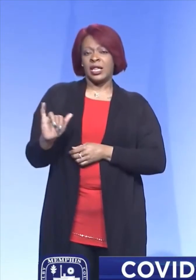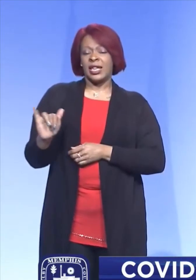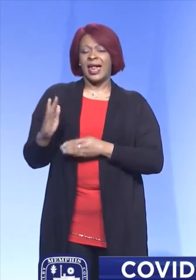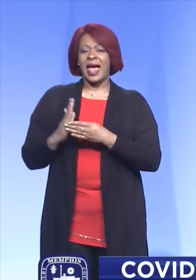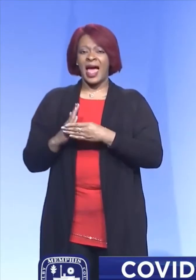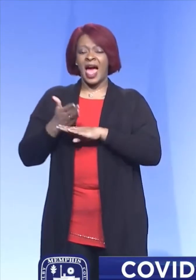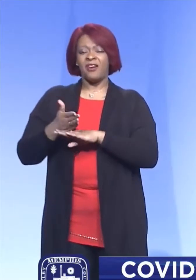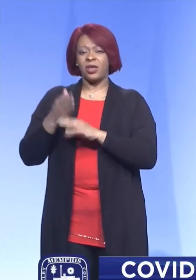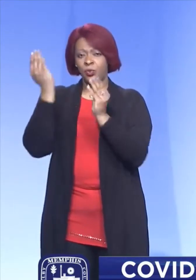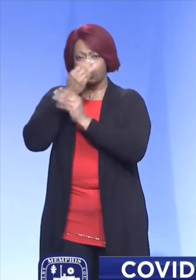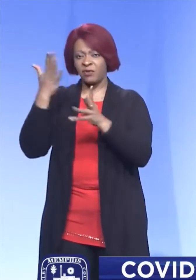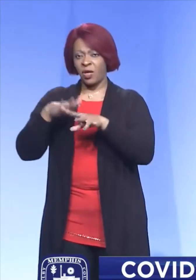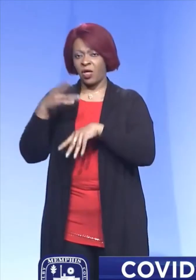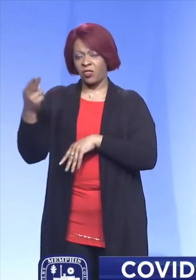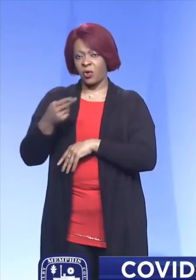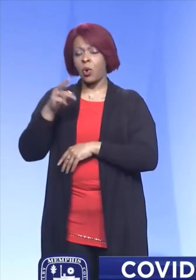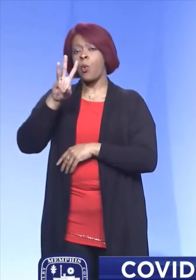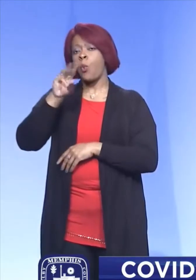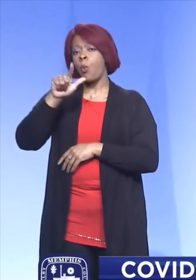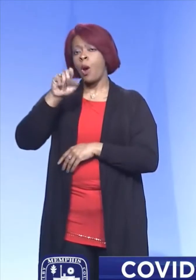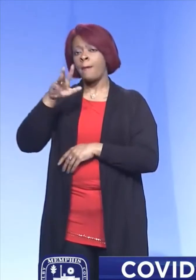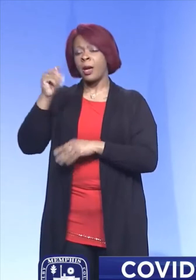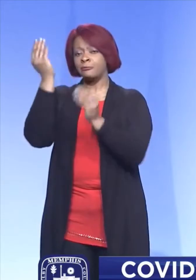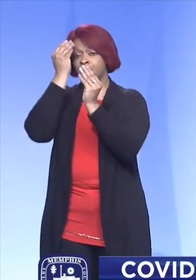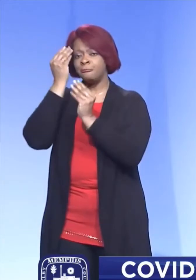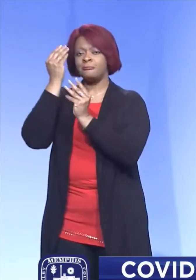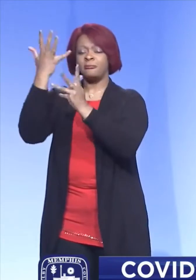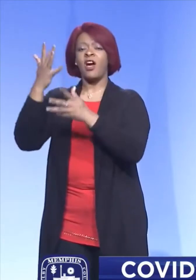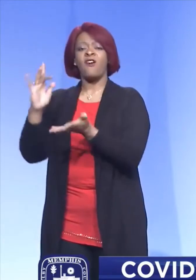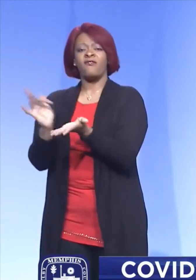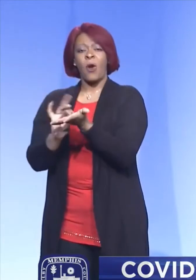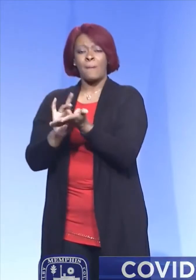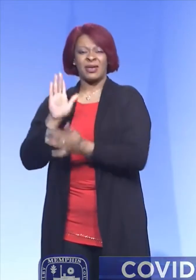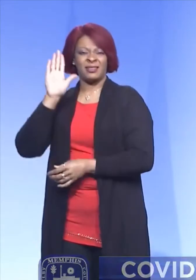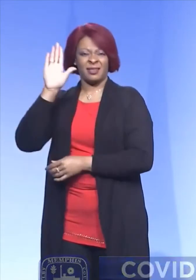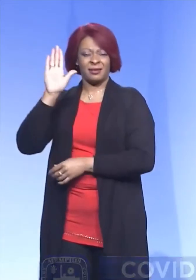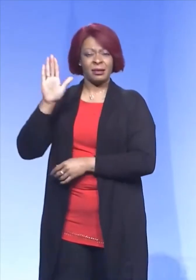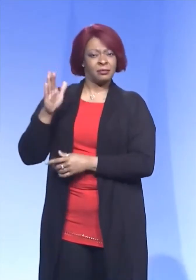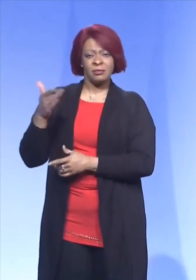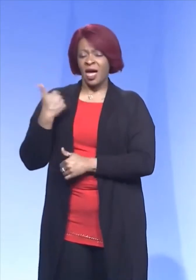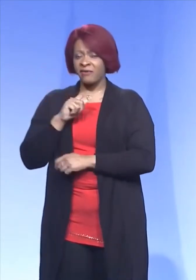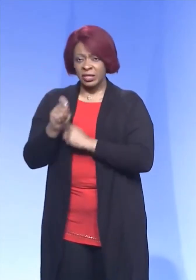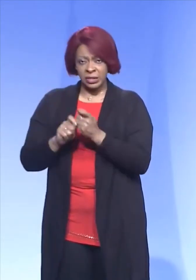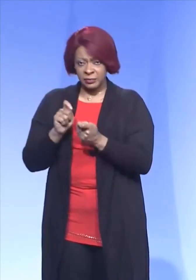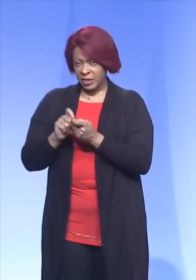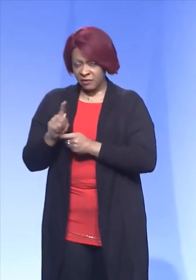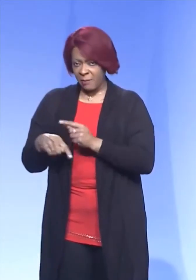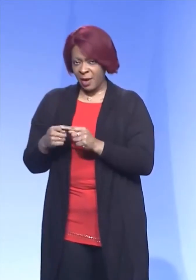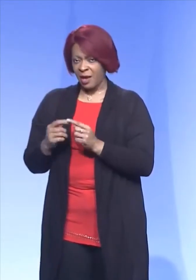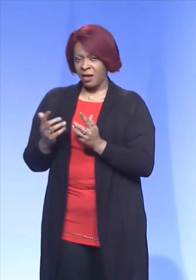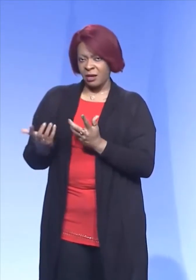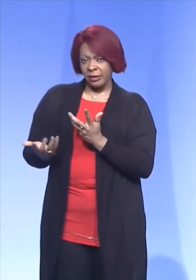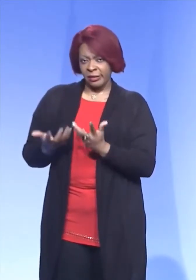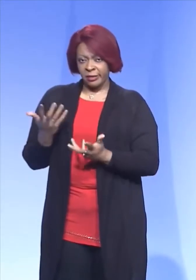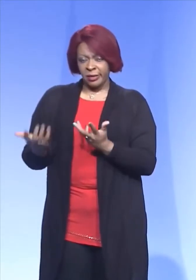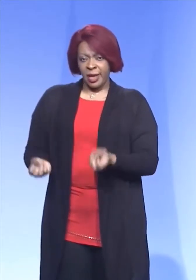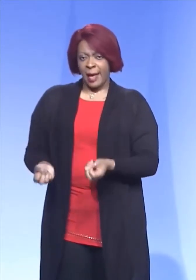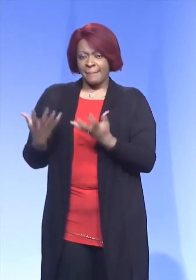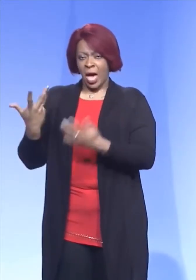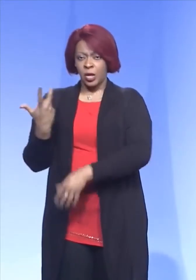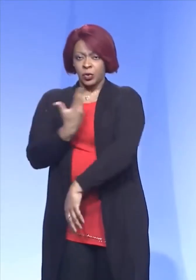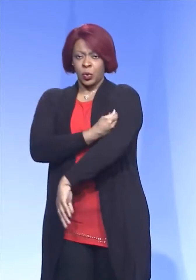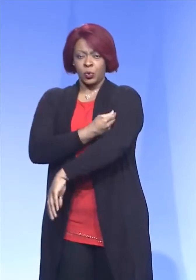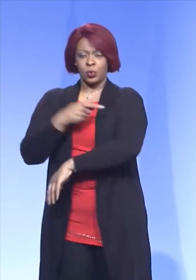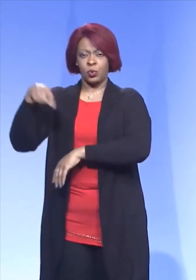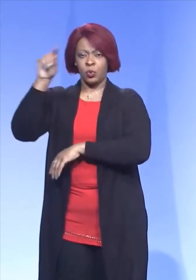the briefing on Thursday, Walmart released the information about the pharmacies. Do you have any specifics about the amount of doses that